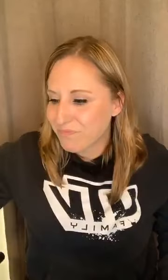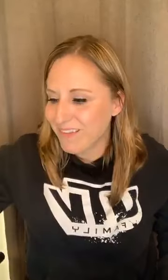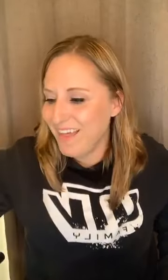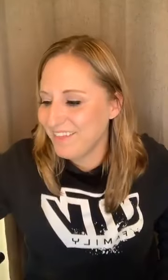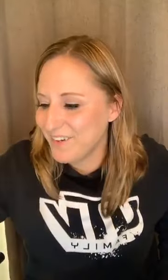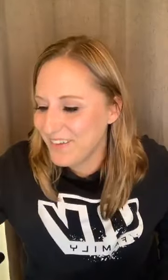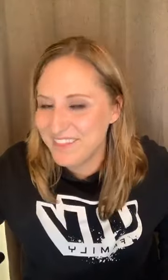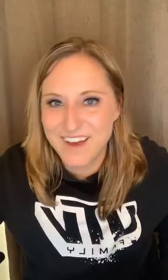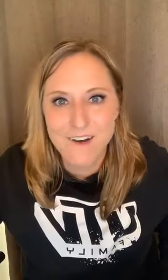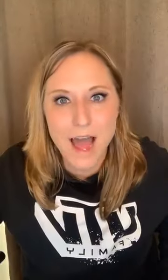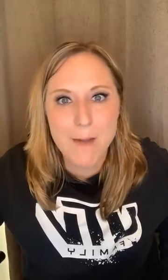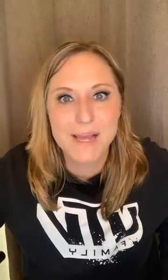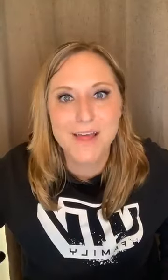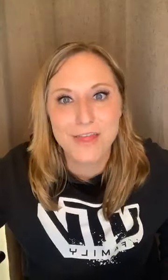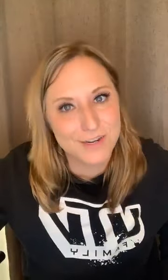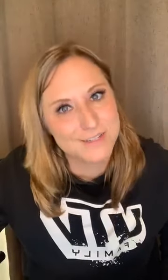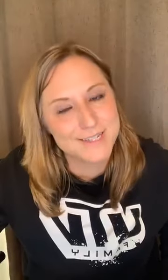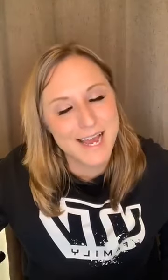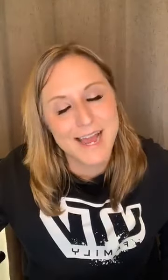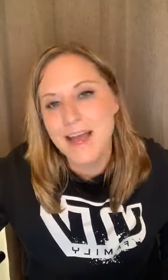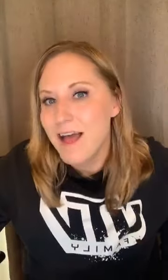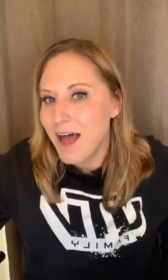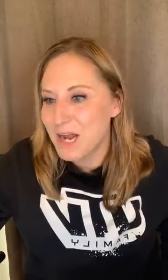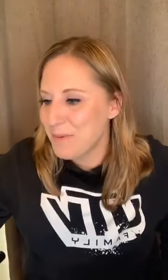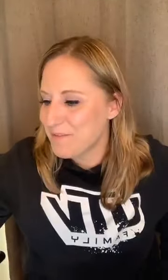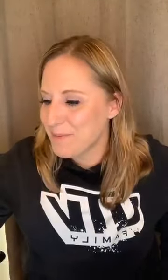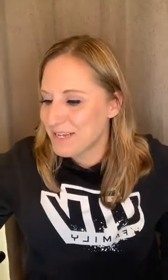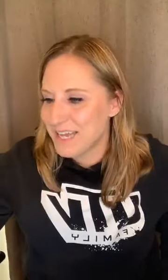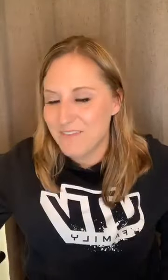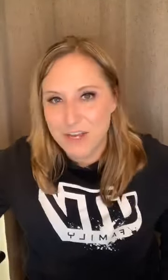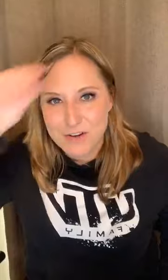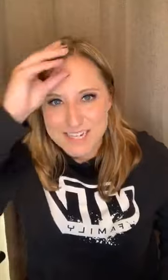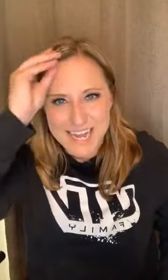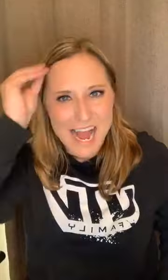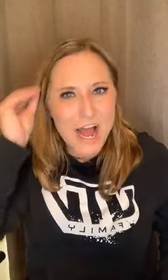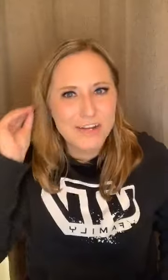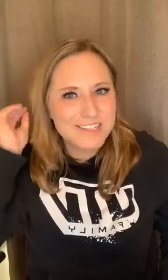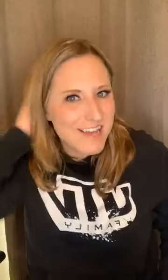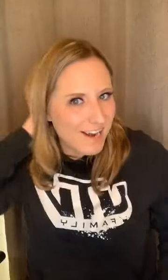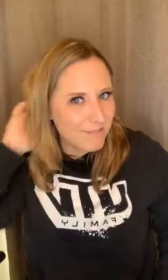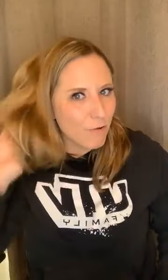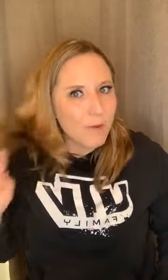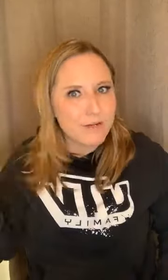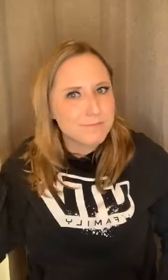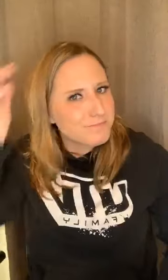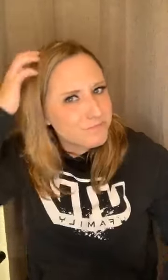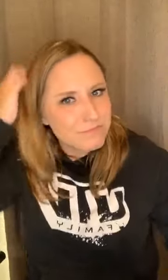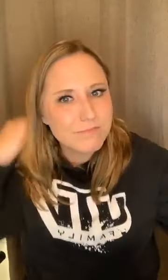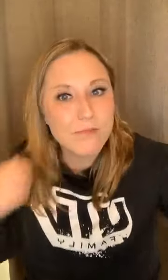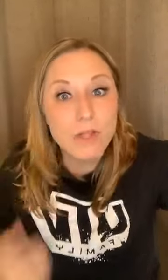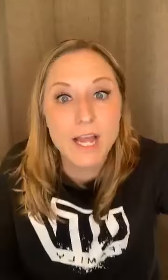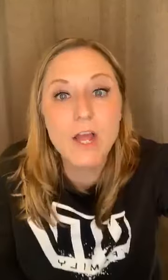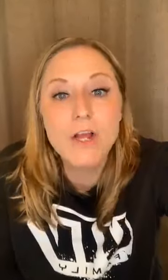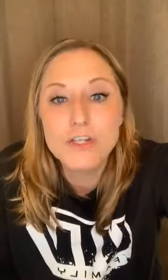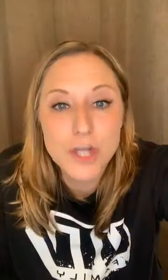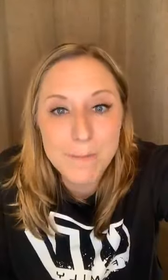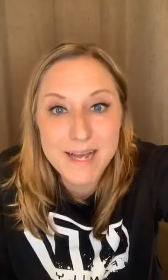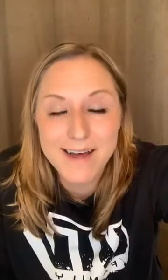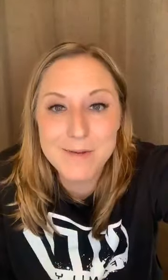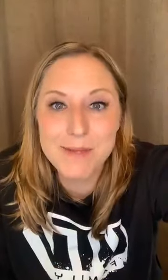Hello, hello. Happy Thursday. I hope everybody is having a great day. I honestly kind of feel weird like jumping on and being